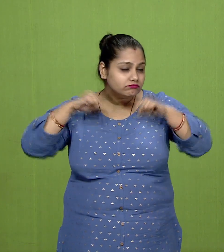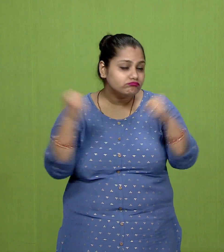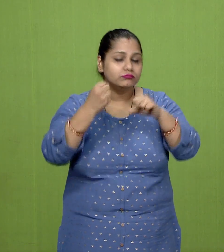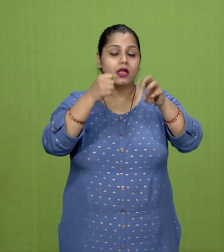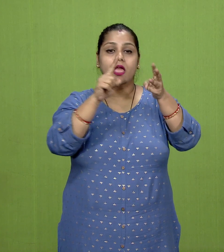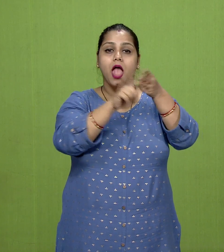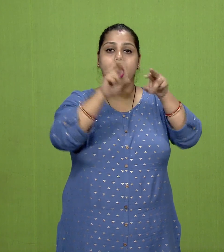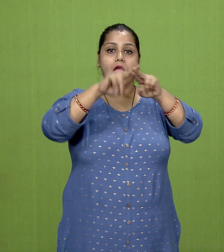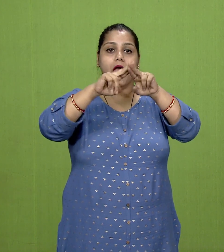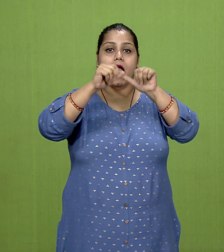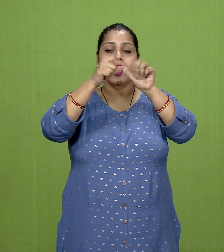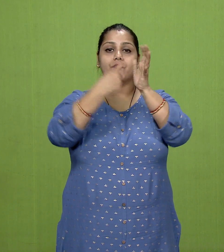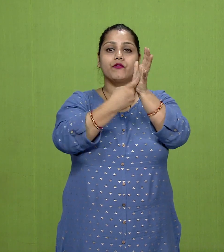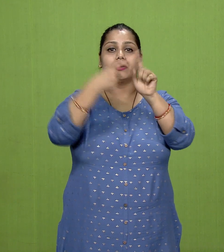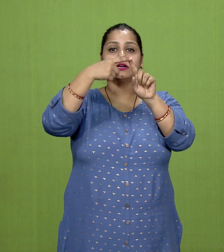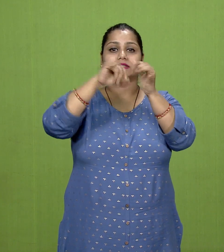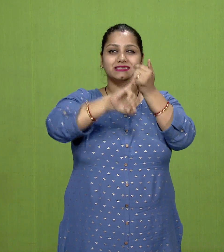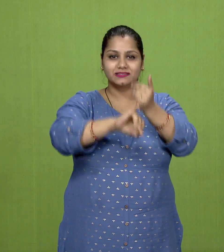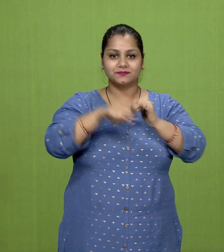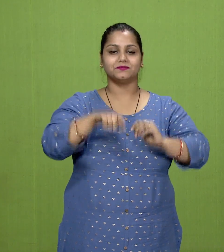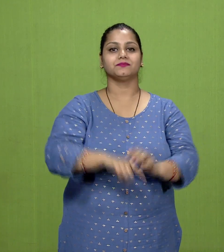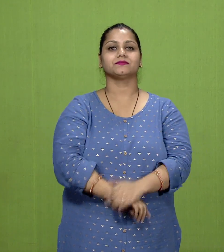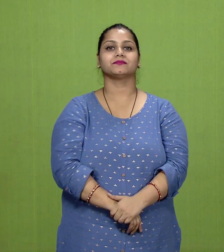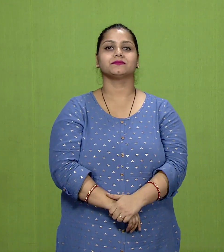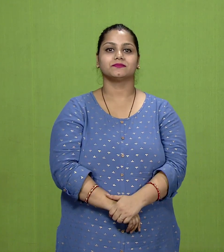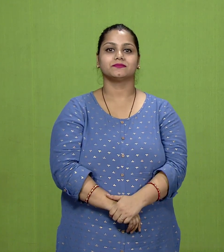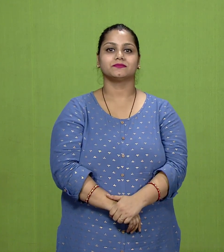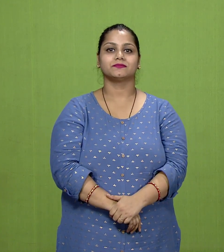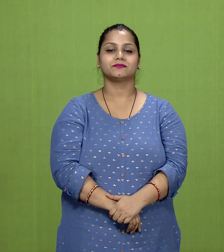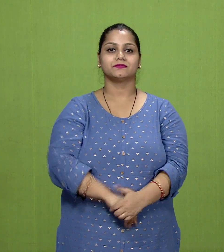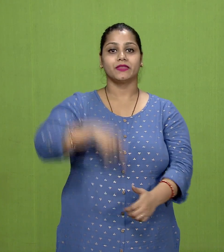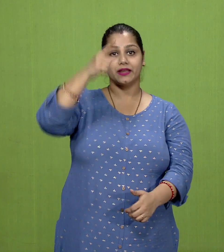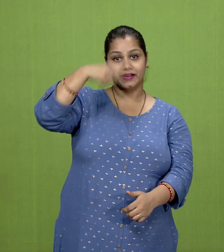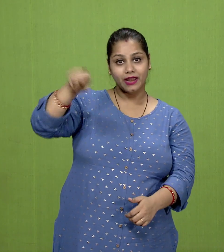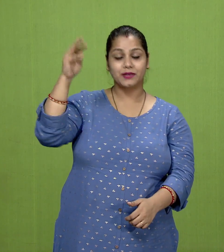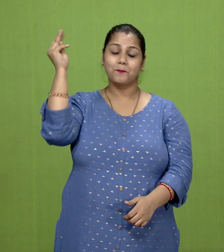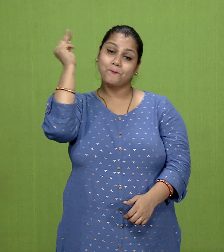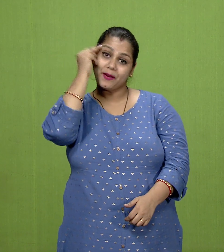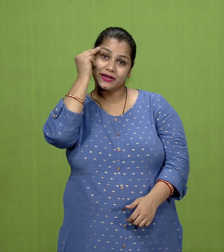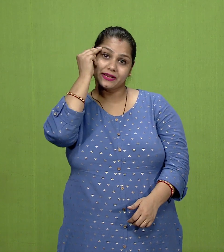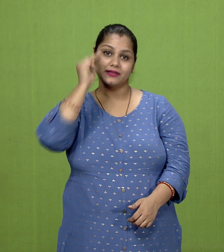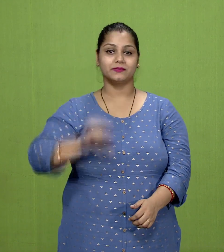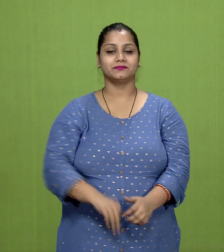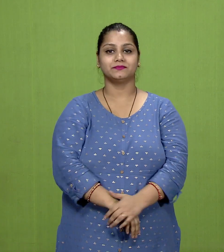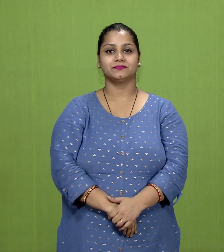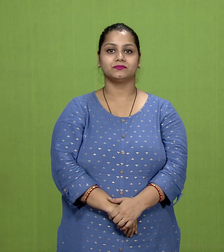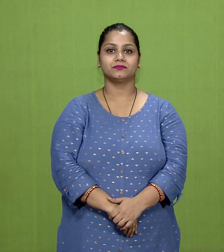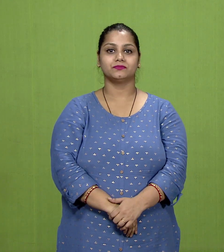right memory, and